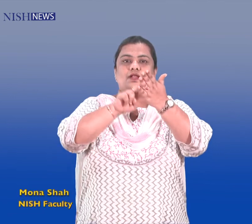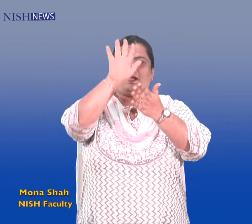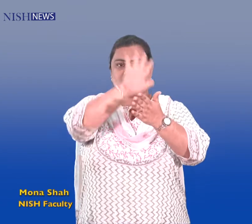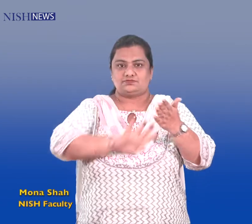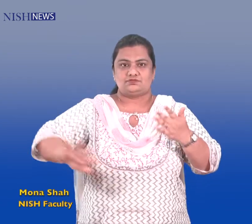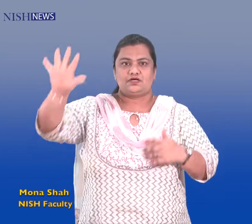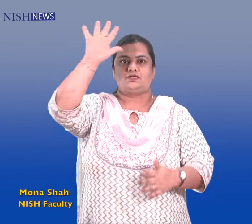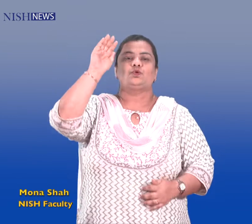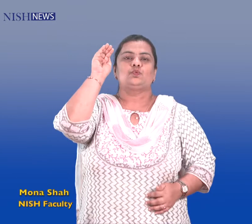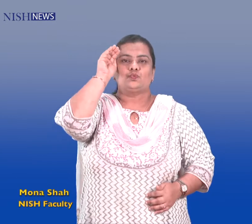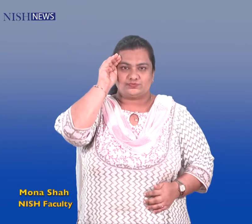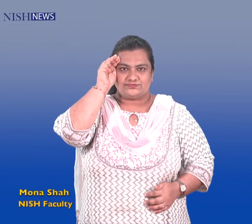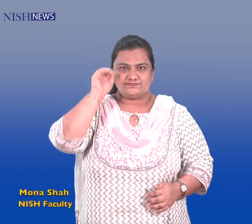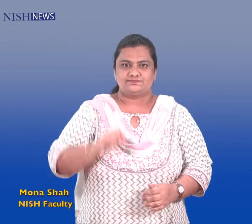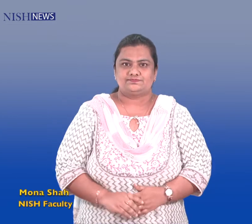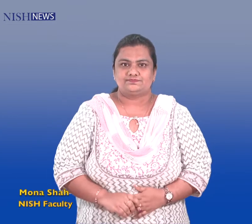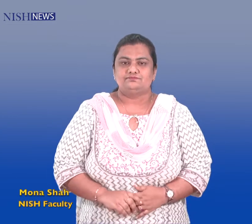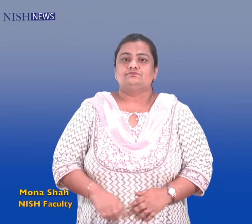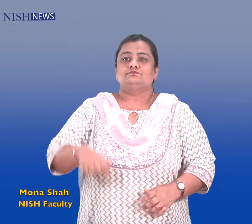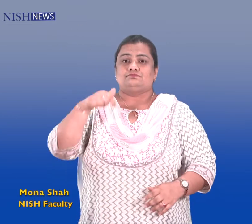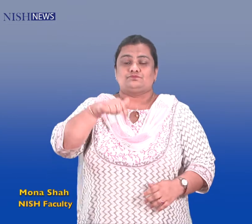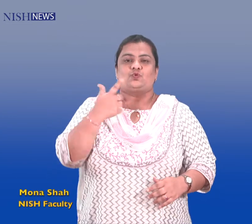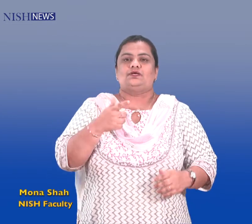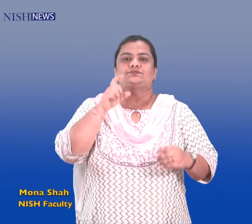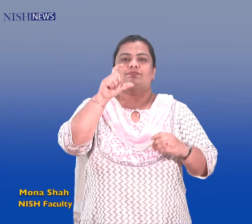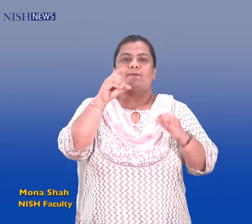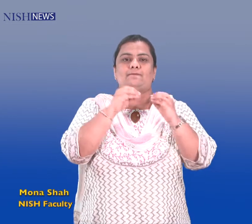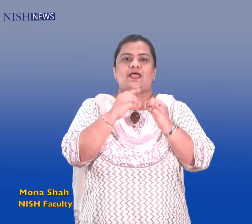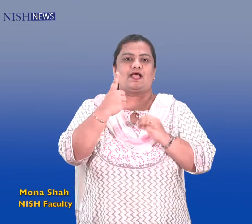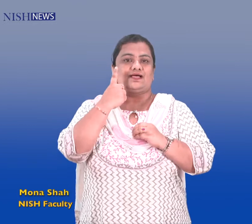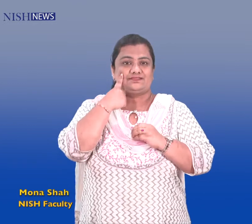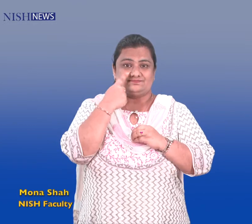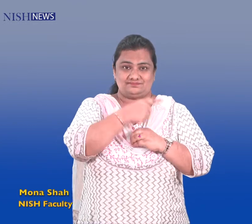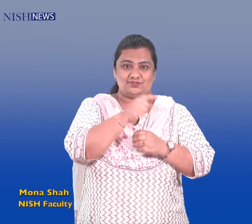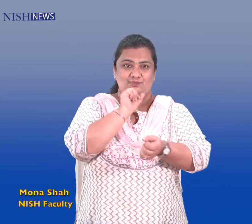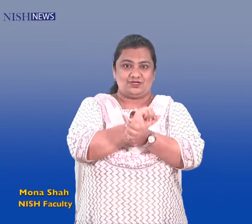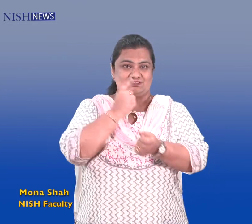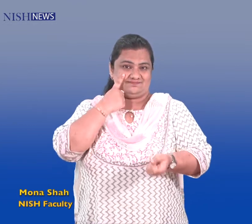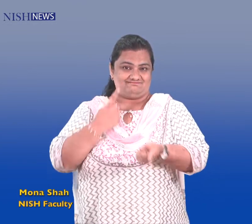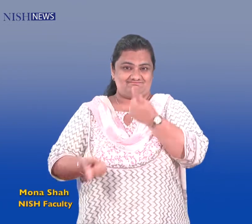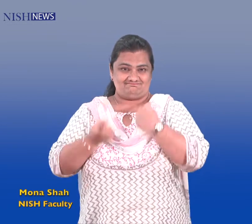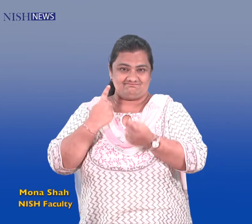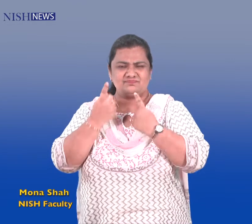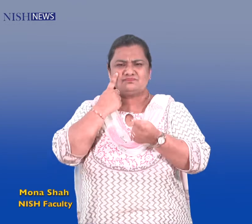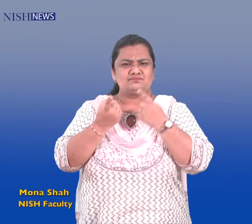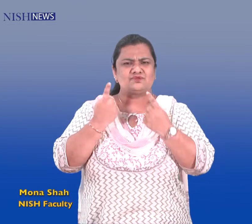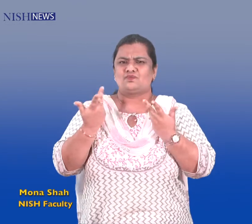The national news has The Central Bureau of Investigation CBI has registered 23